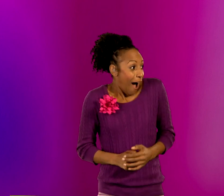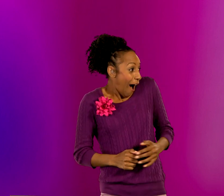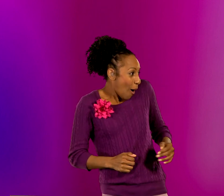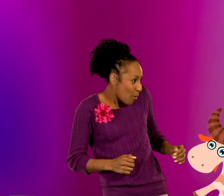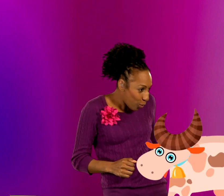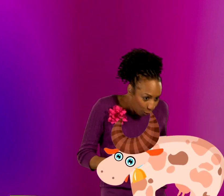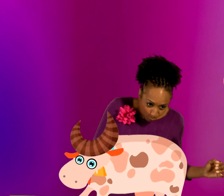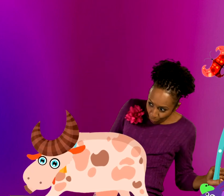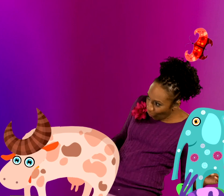animals